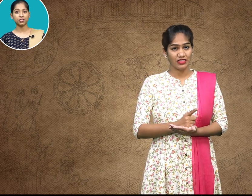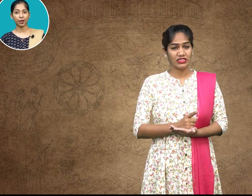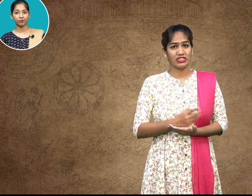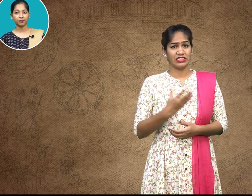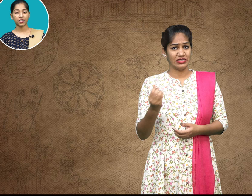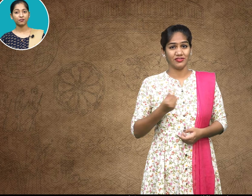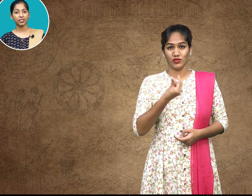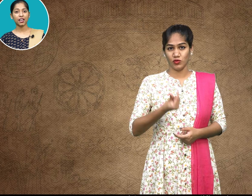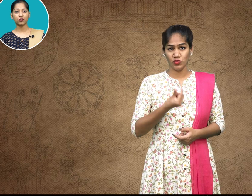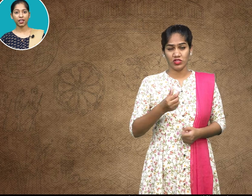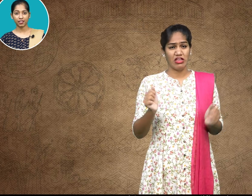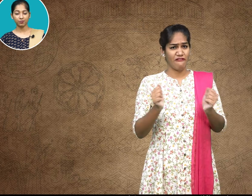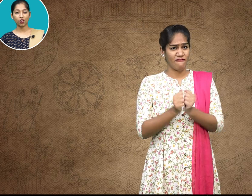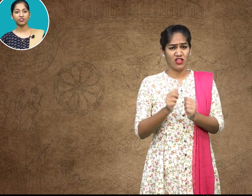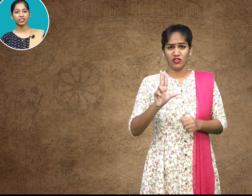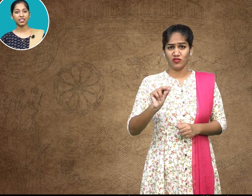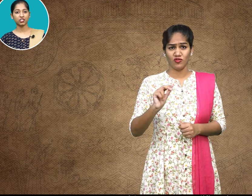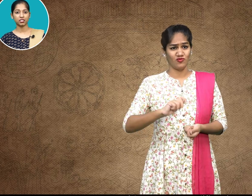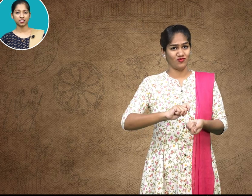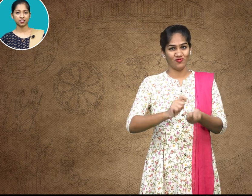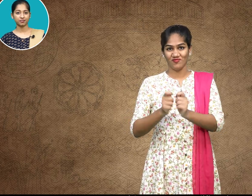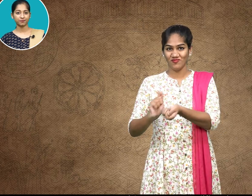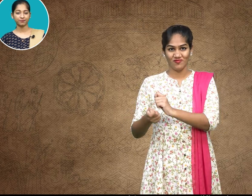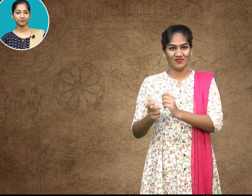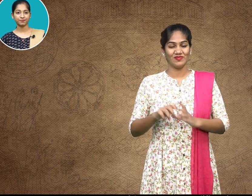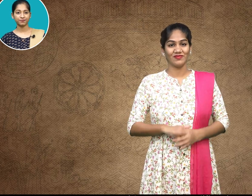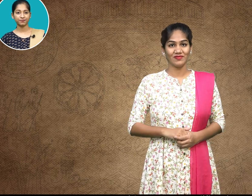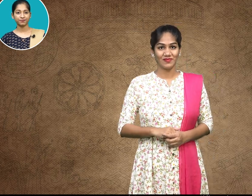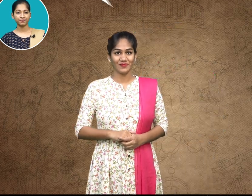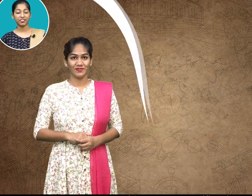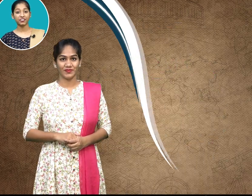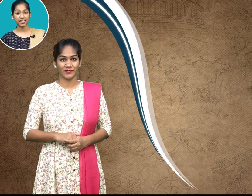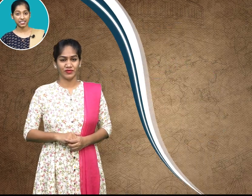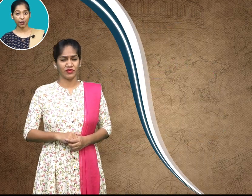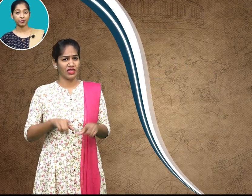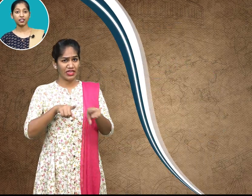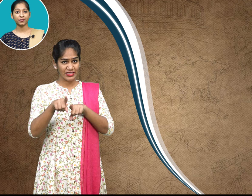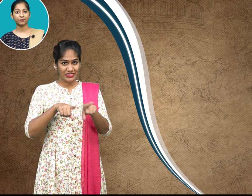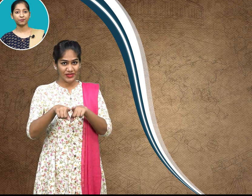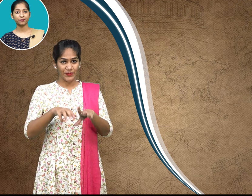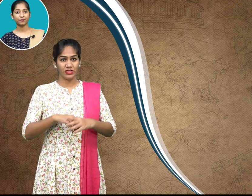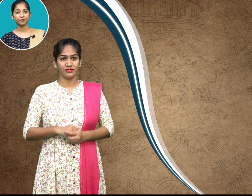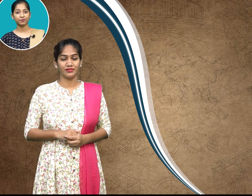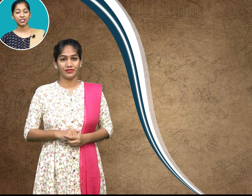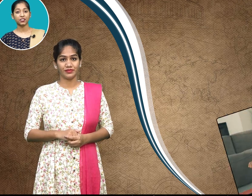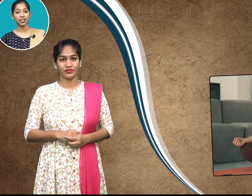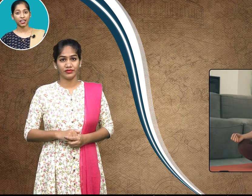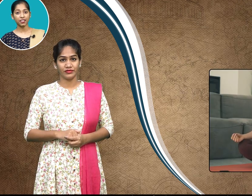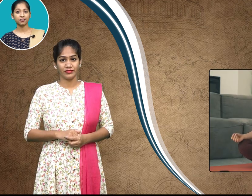them without any modifications for example the air